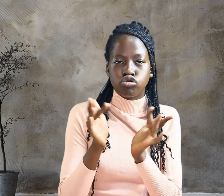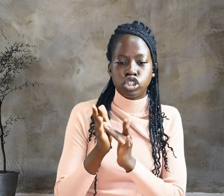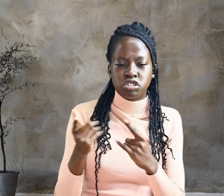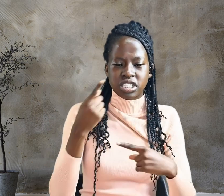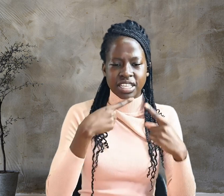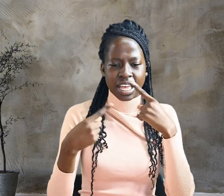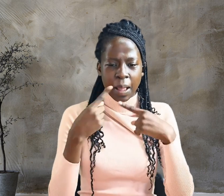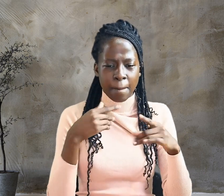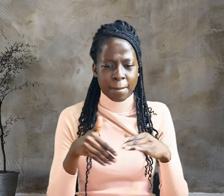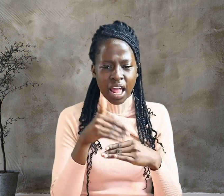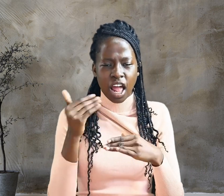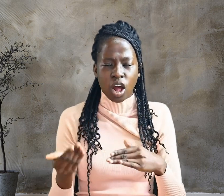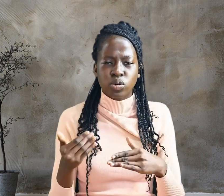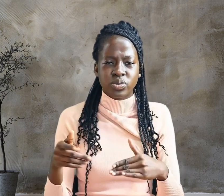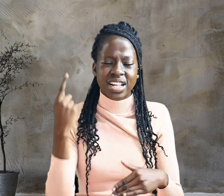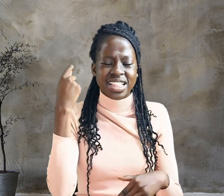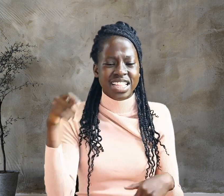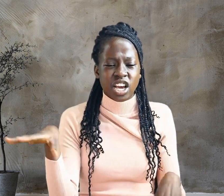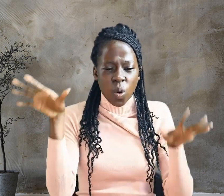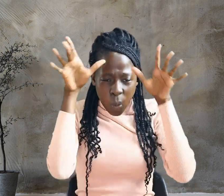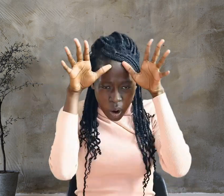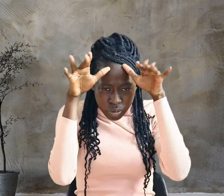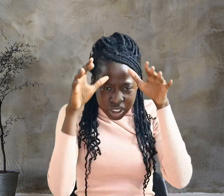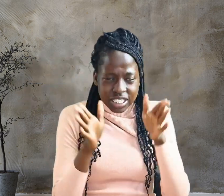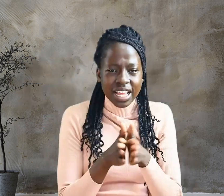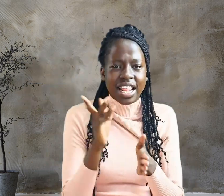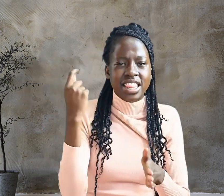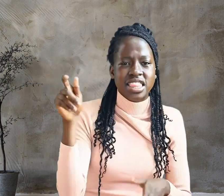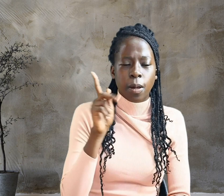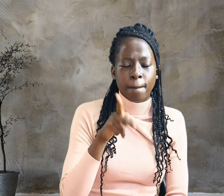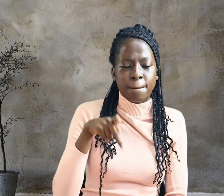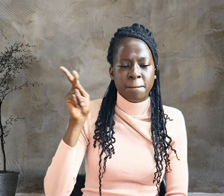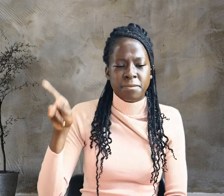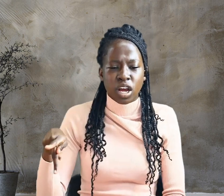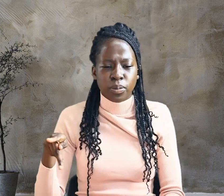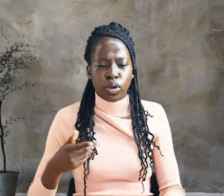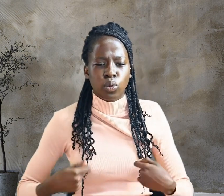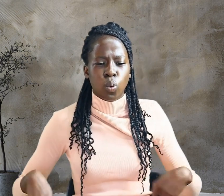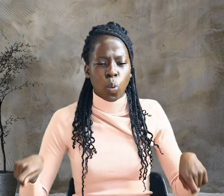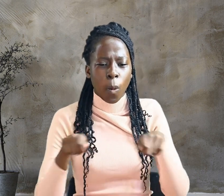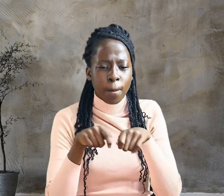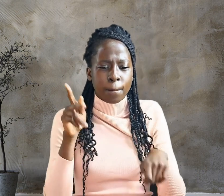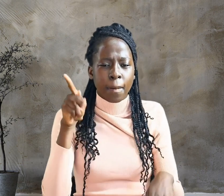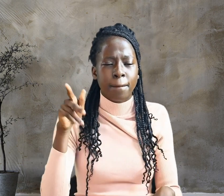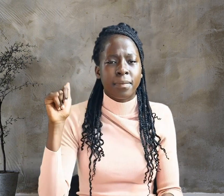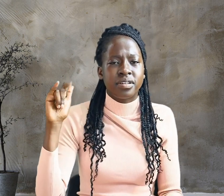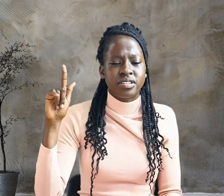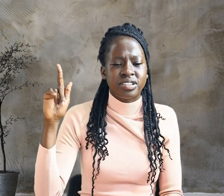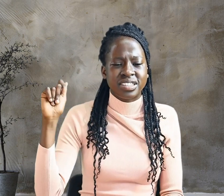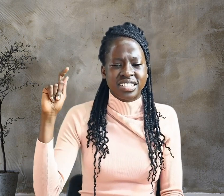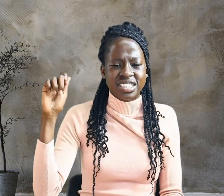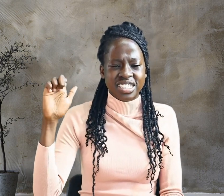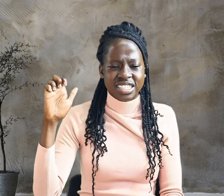crown of thorns and the purple robe, Pilate said to them, Here is the man.